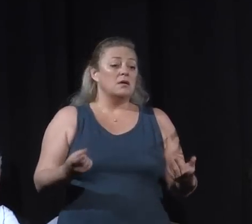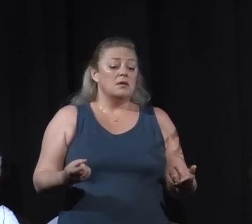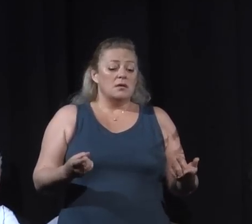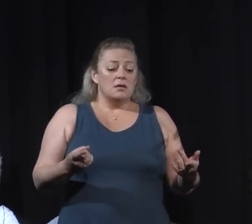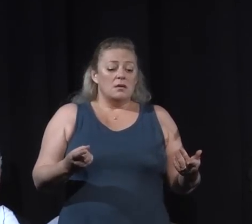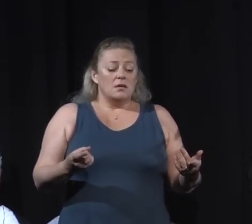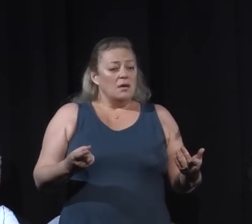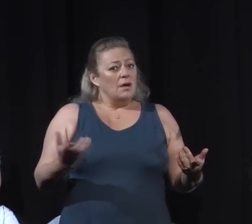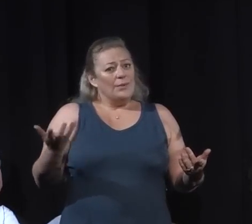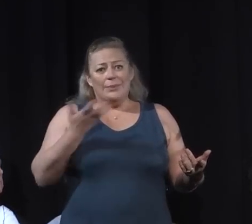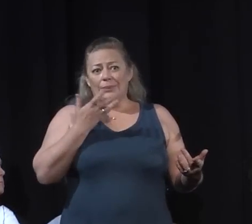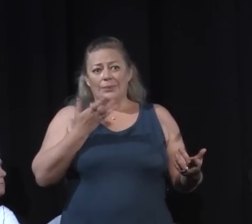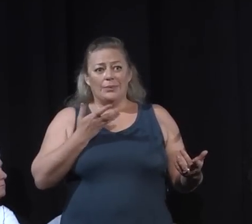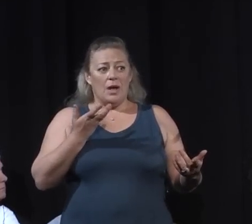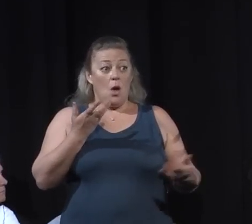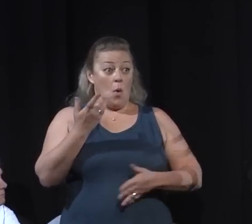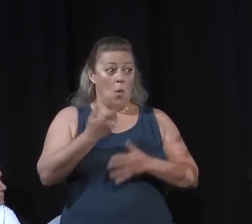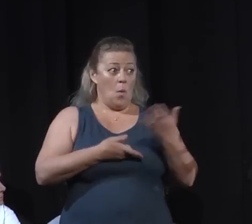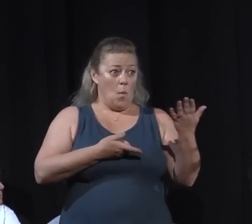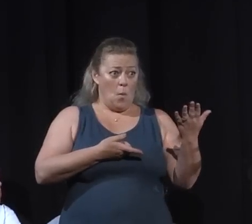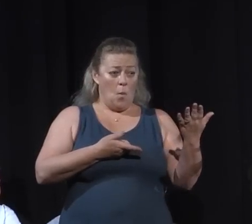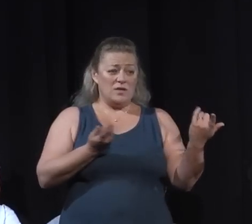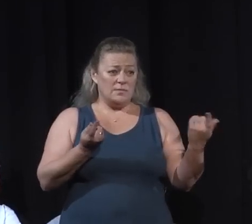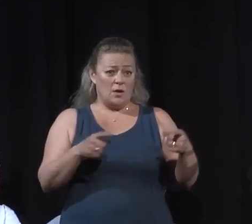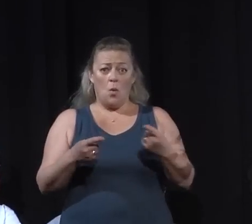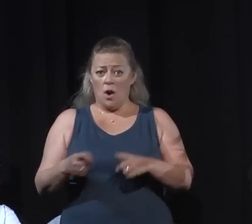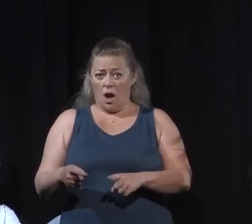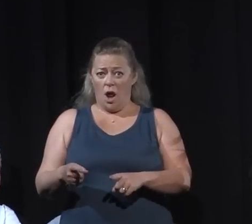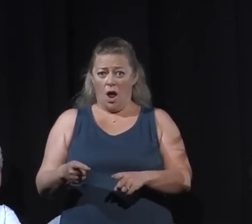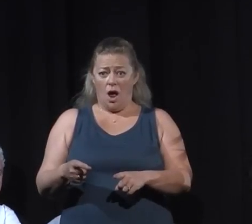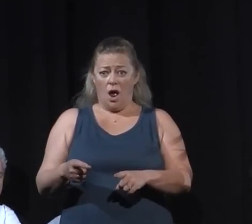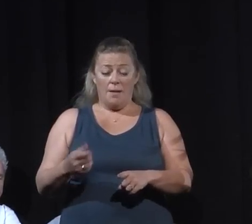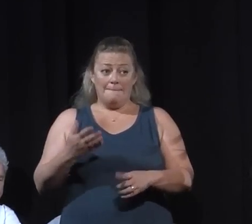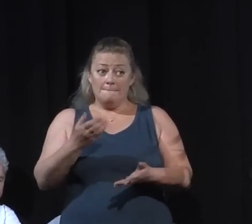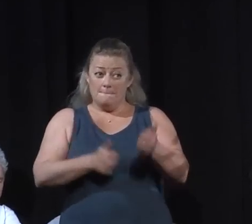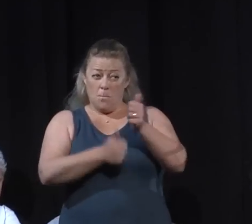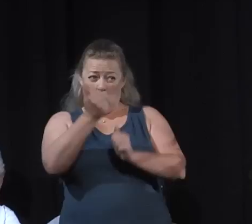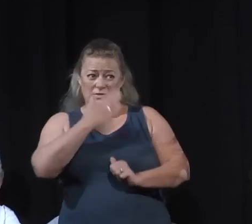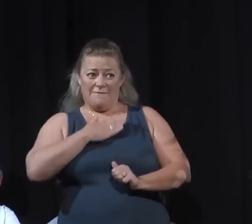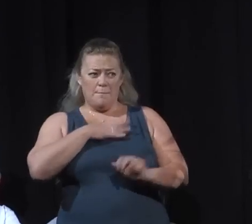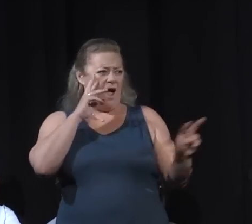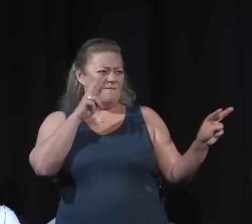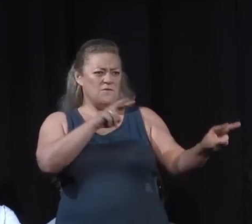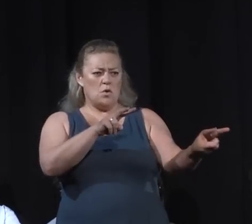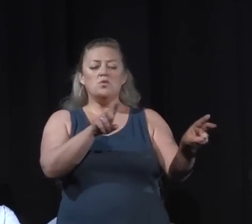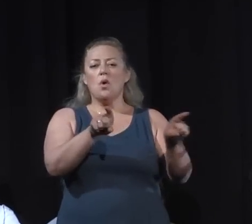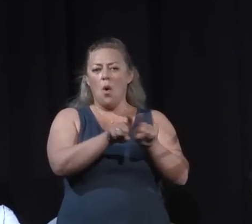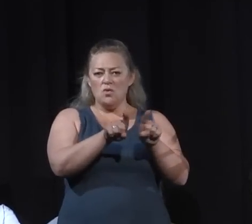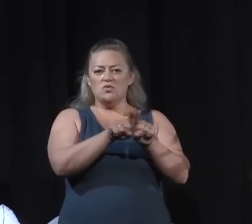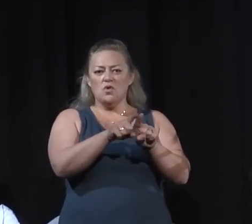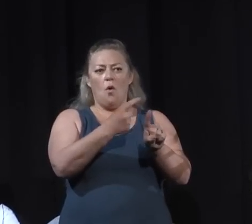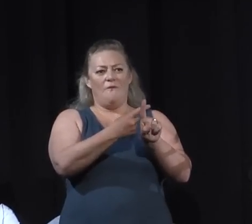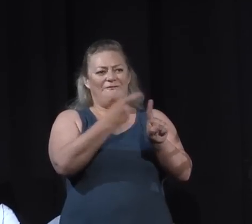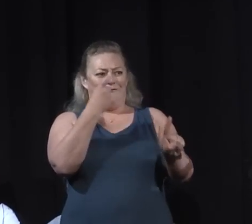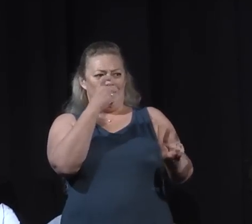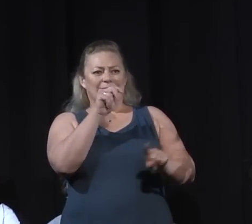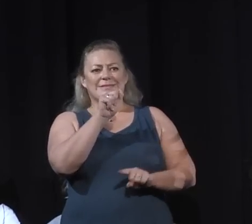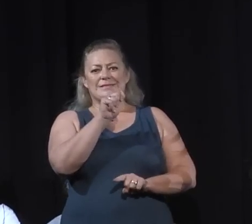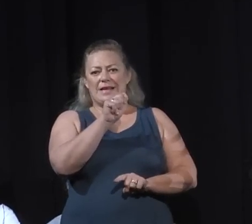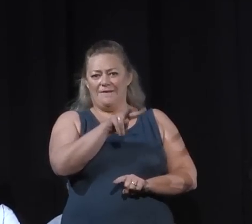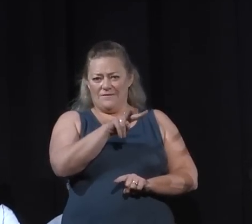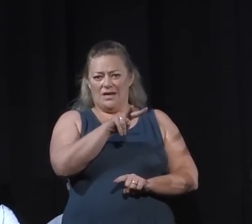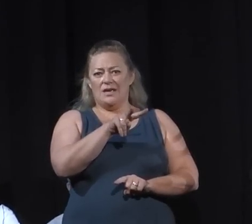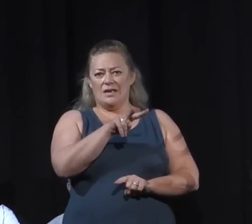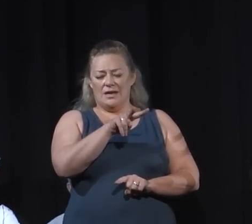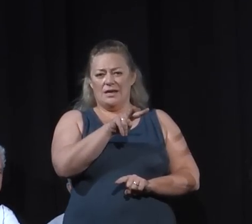fire did. I got most of my view from the media as well because we were in the emergency operations center with the rest